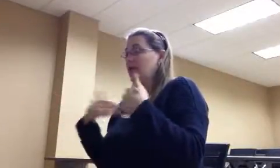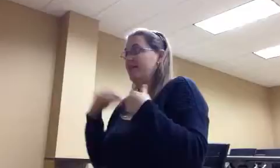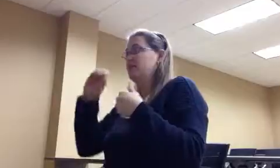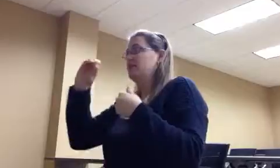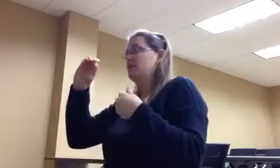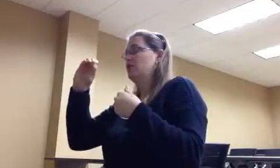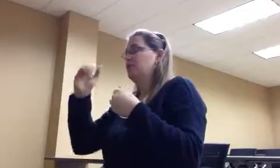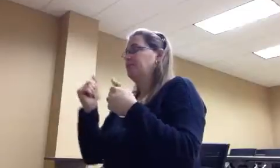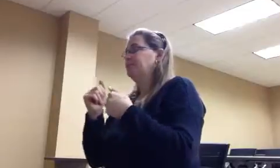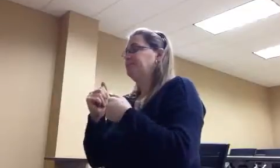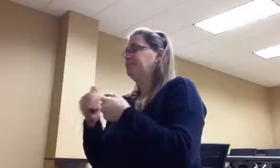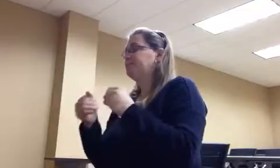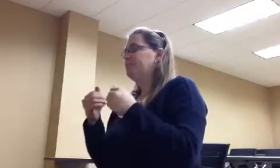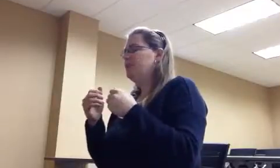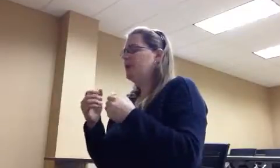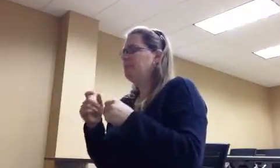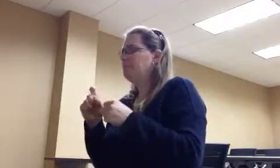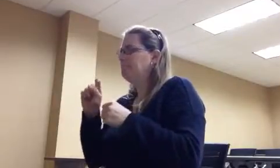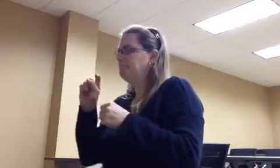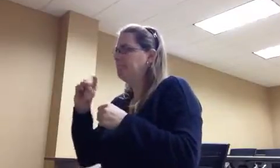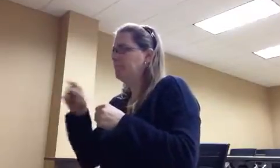finish at least to there. Flip back at one page.